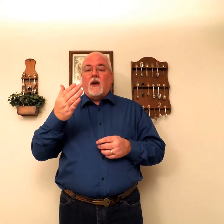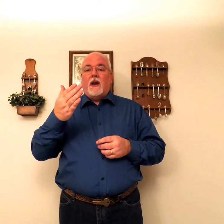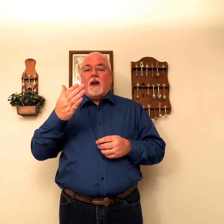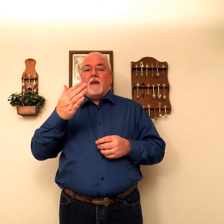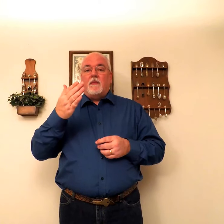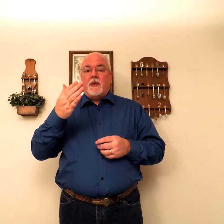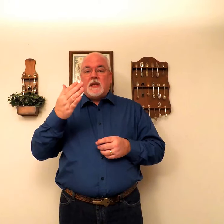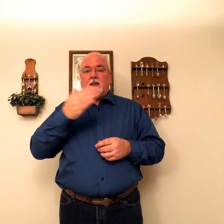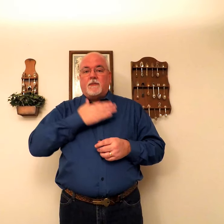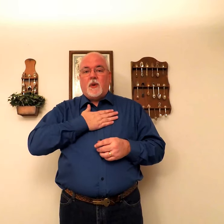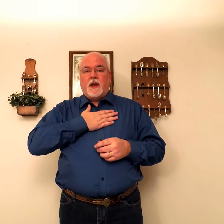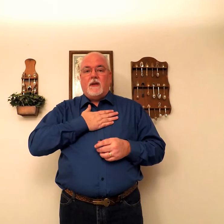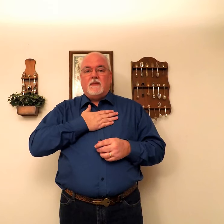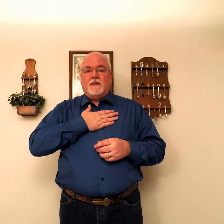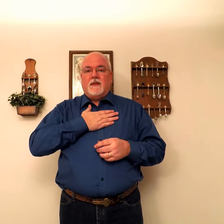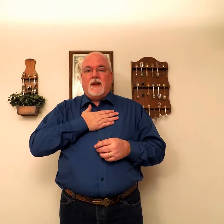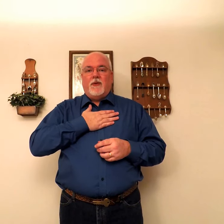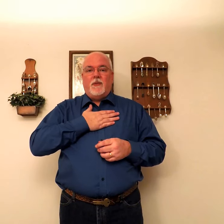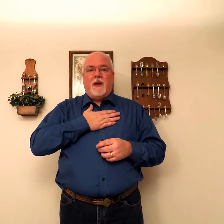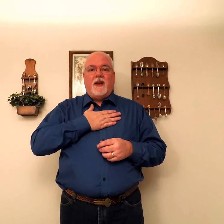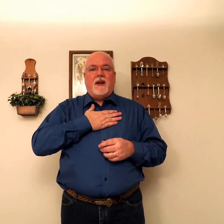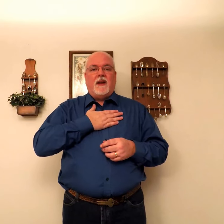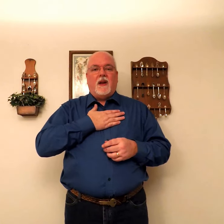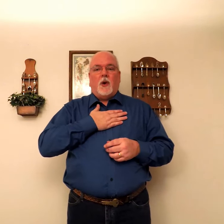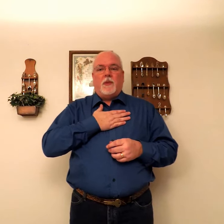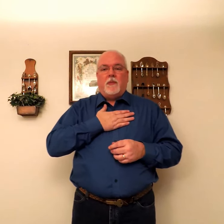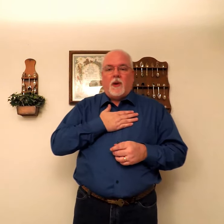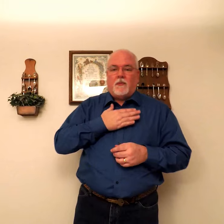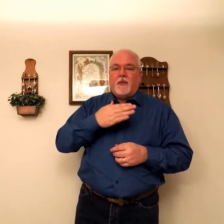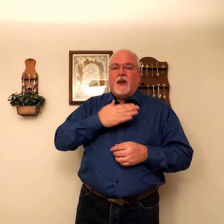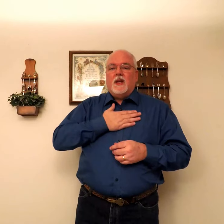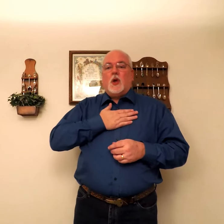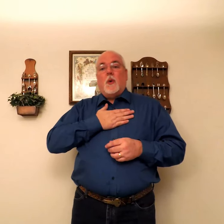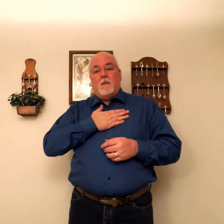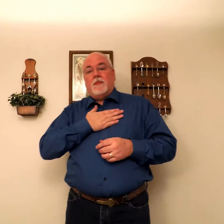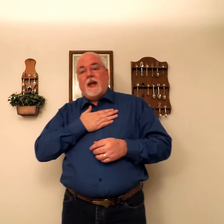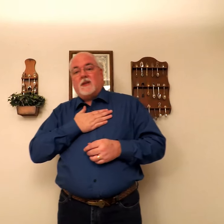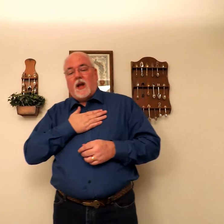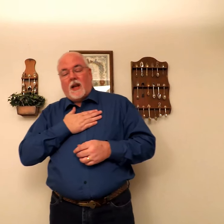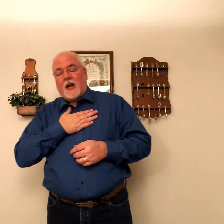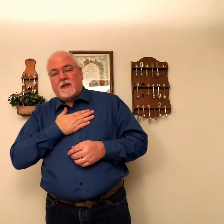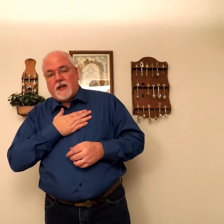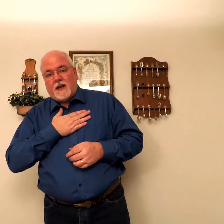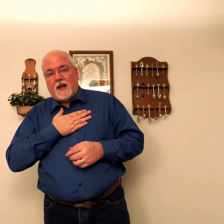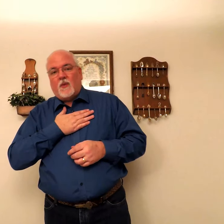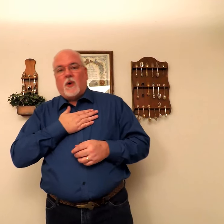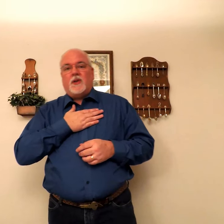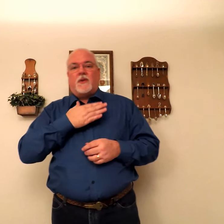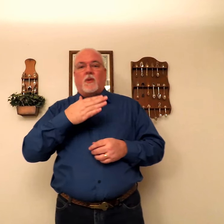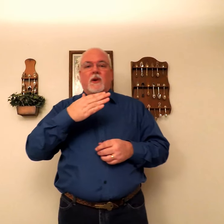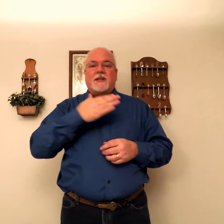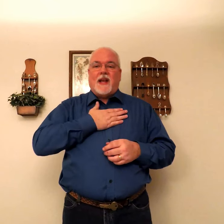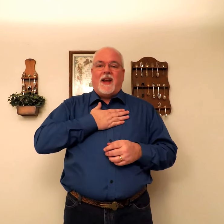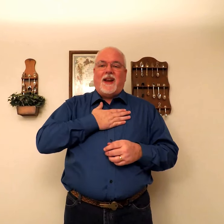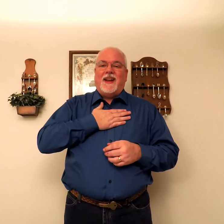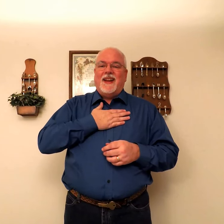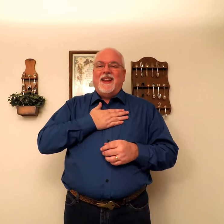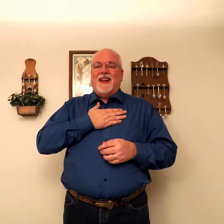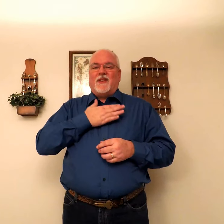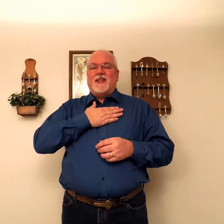possessive pronoun, it would be an open palm. So, that's a lot of words for the word sign. For